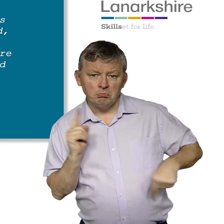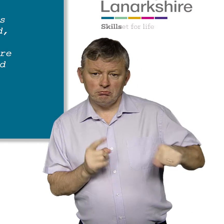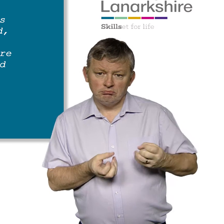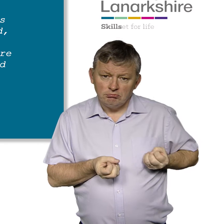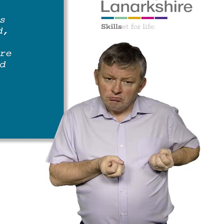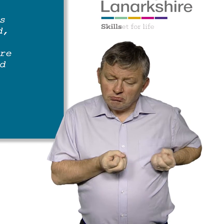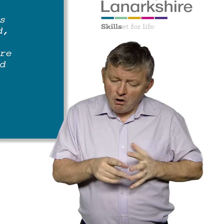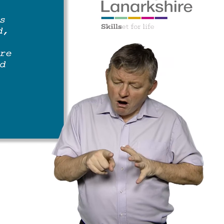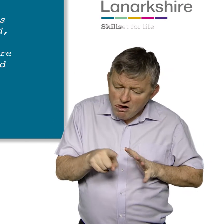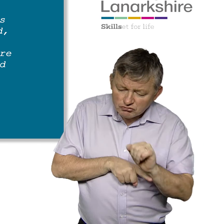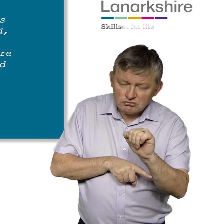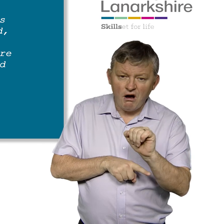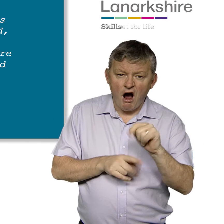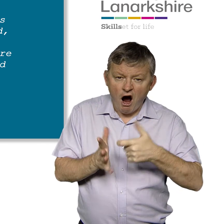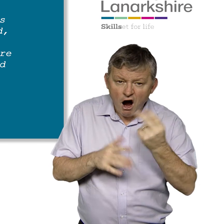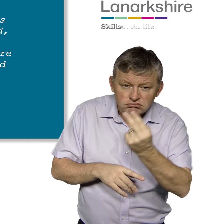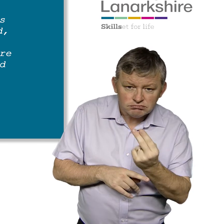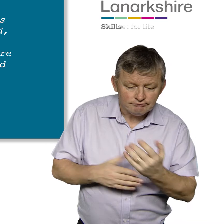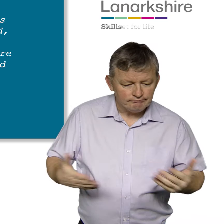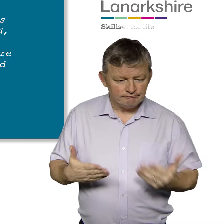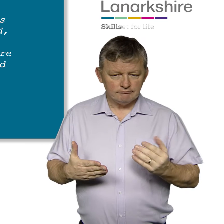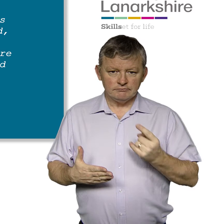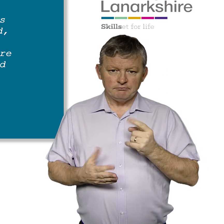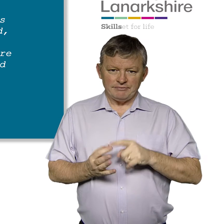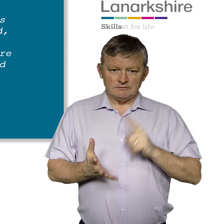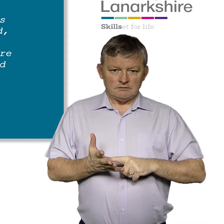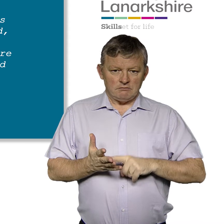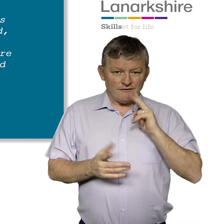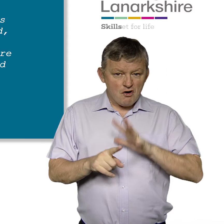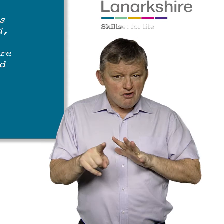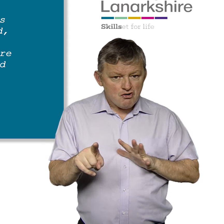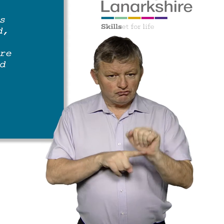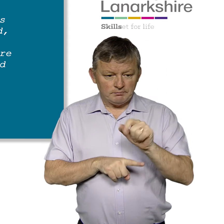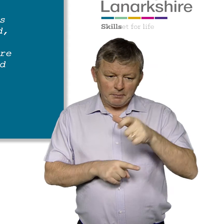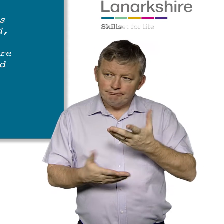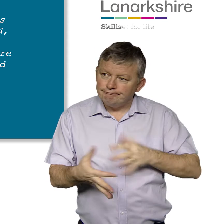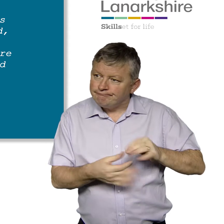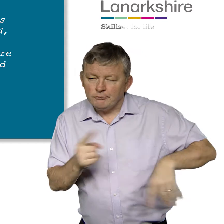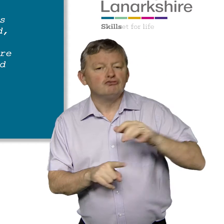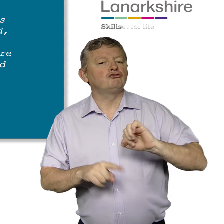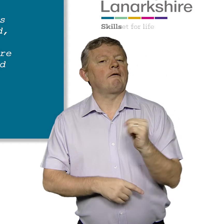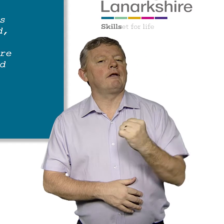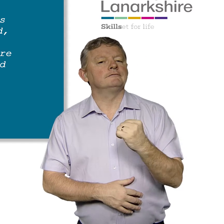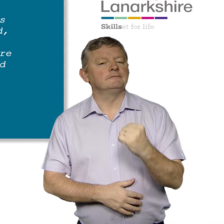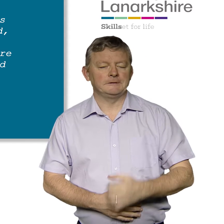and contribute to culture and the arts And are encouraged to share BSL and deaf culture with the people of Scotland